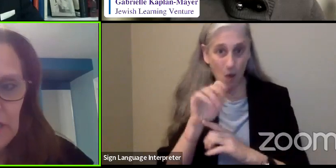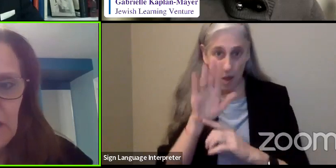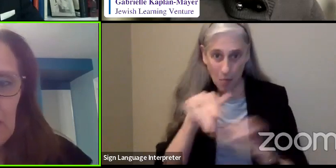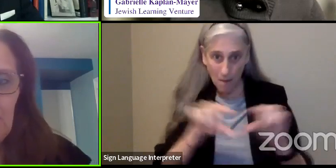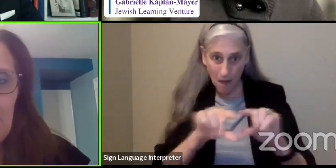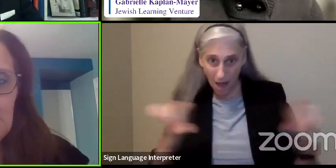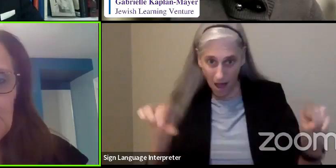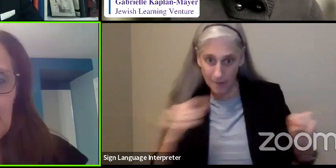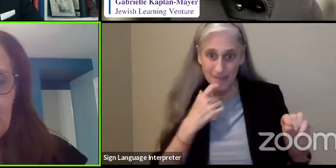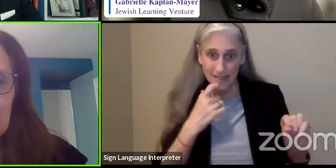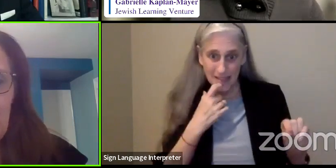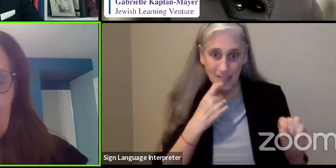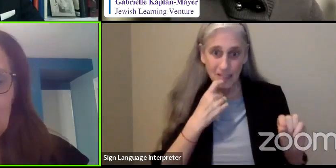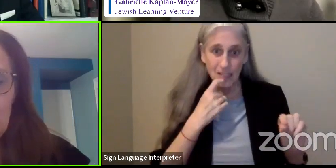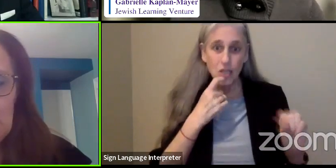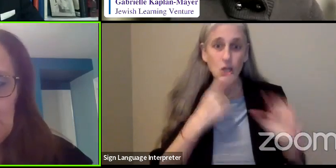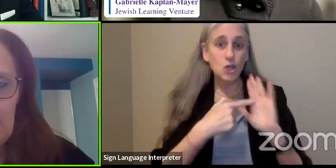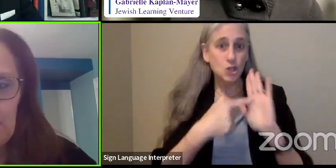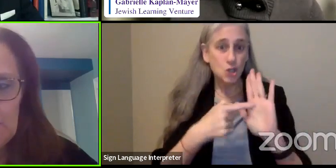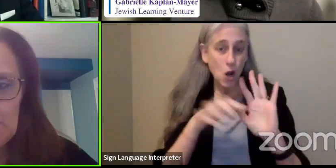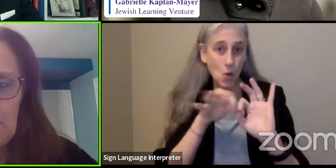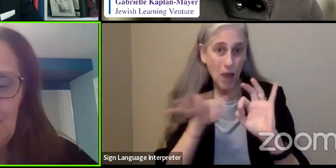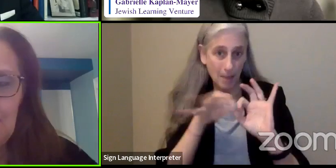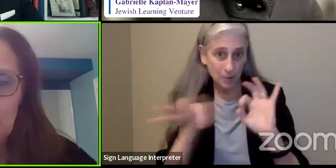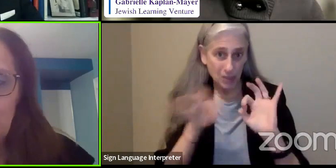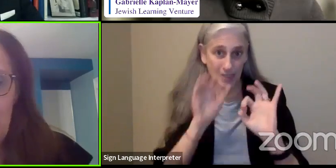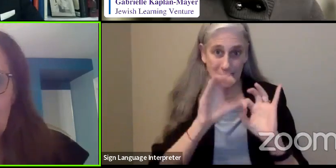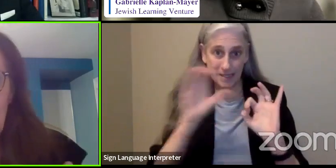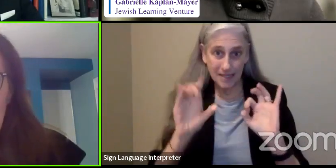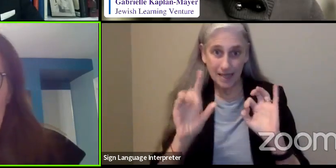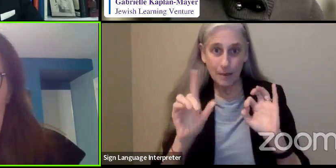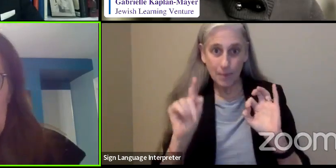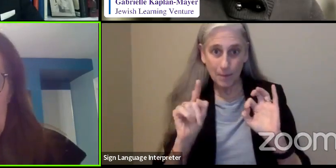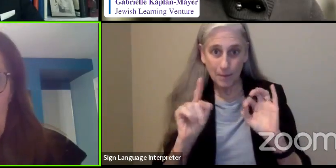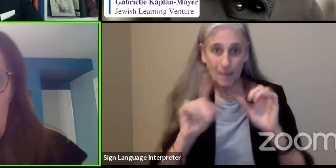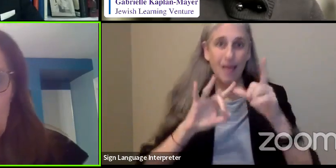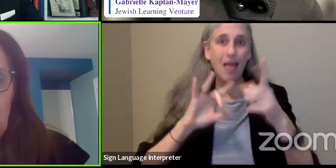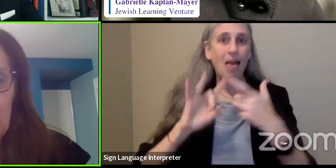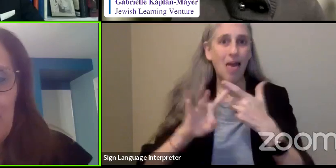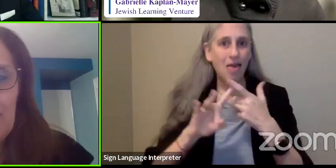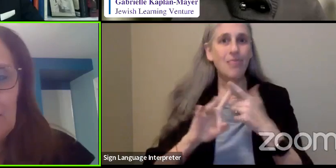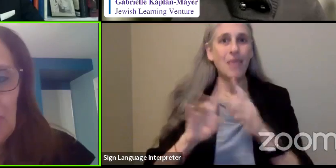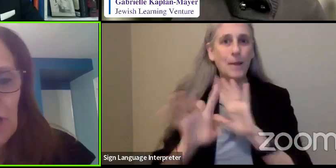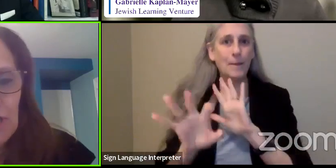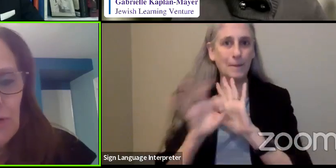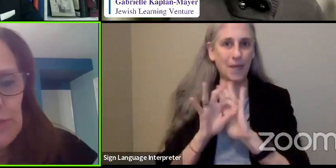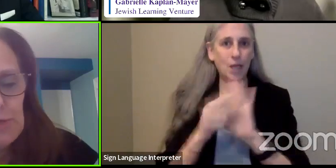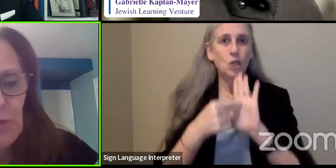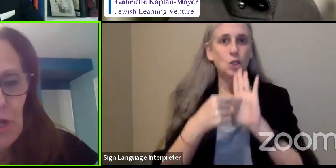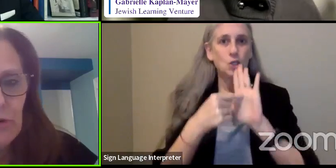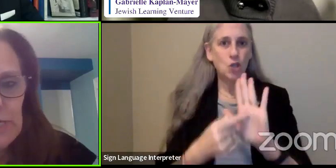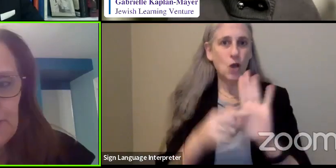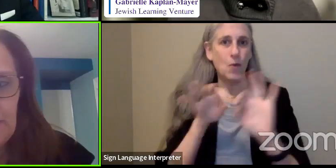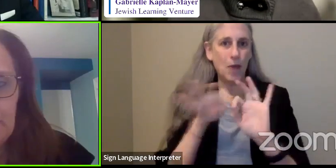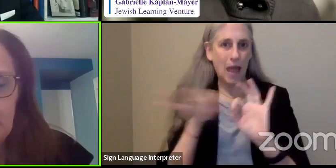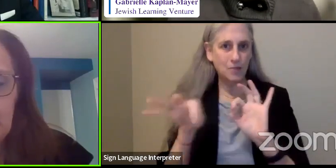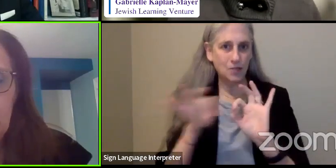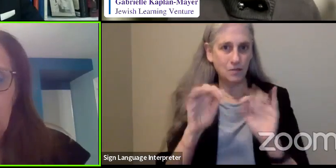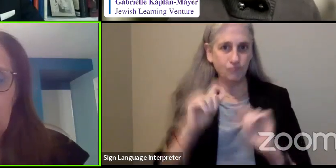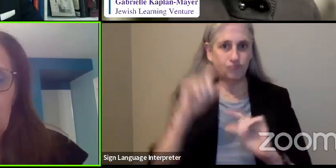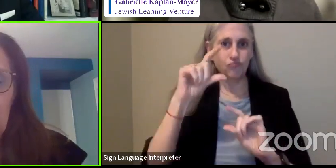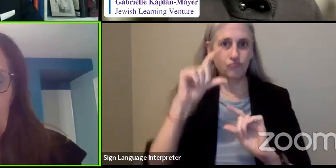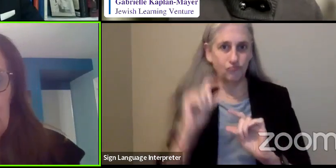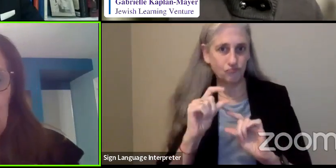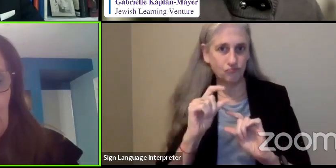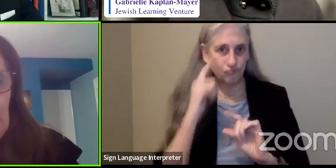screen, then select Caption Settings and then drag the dot across the bar. You can make it larger or smaller as needed.